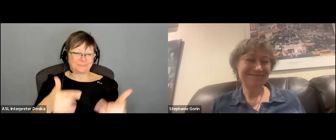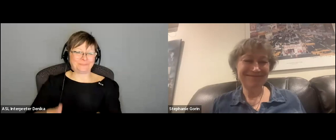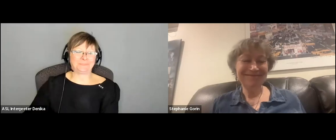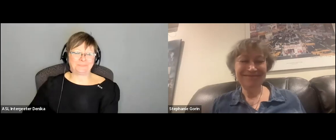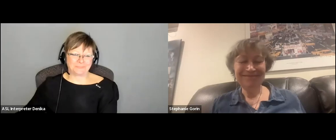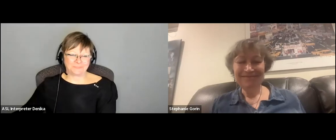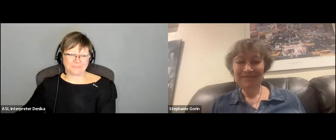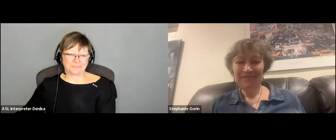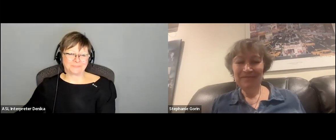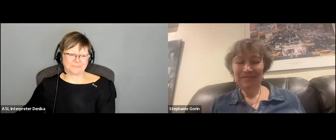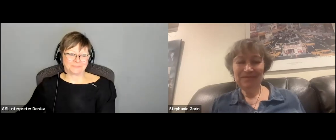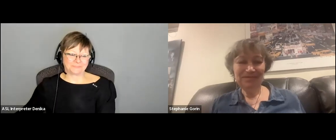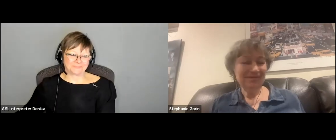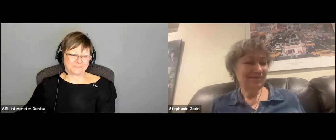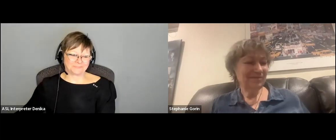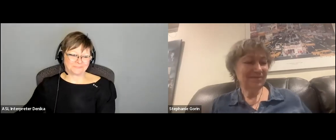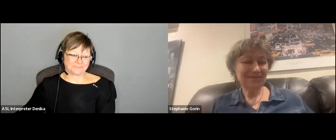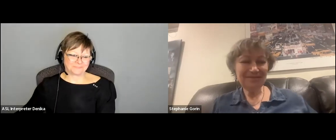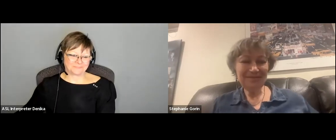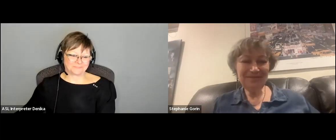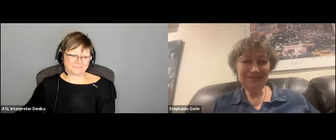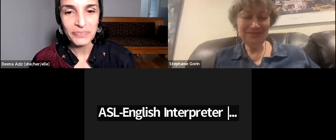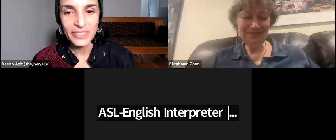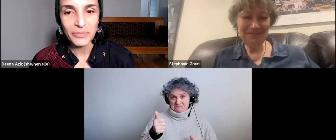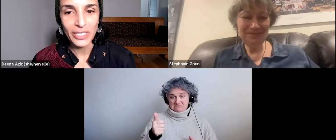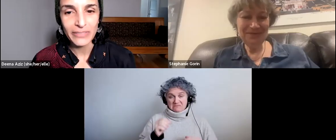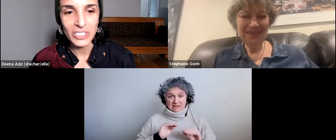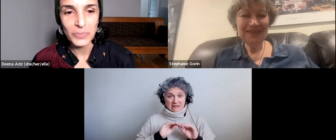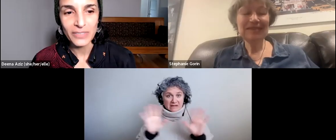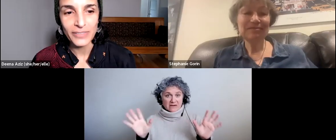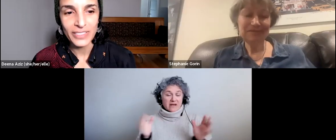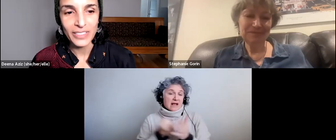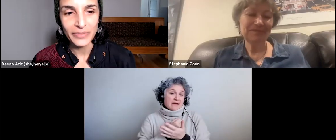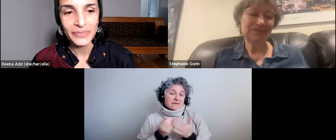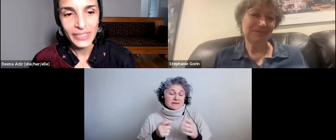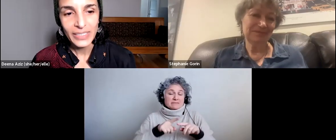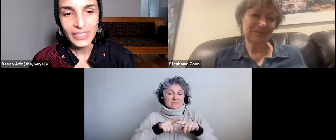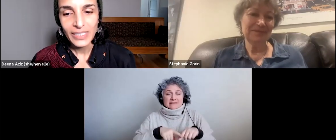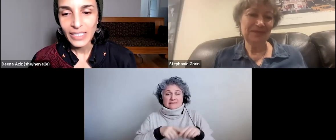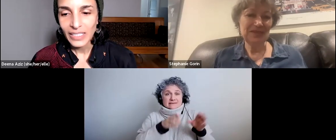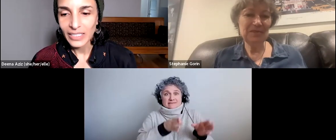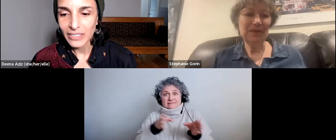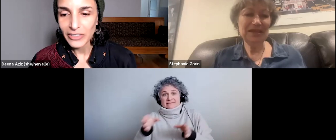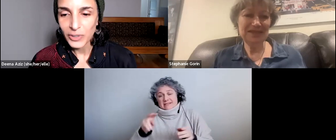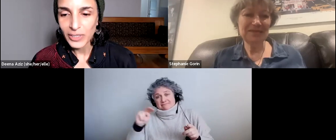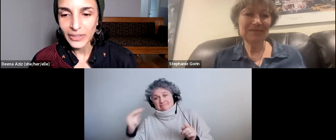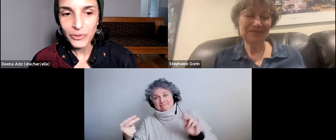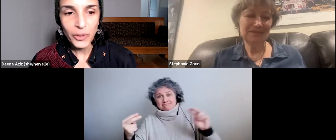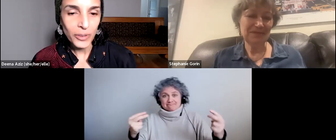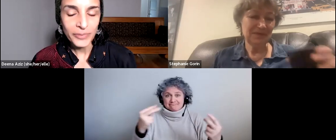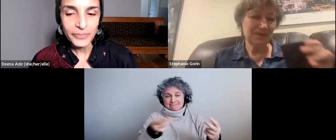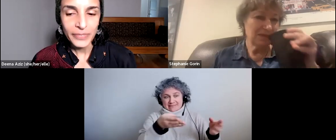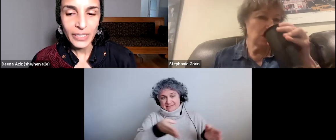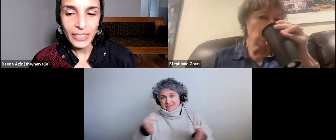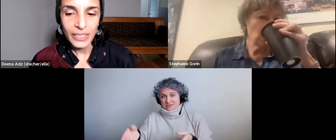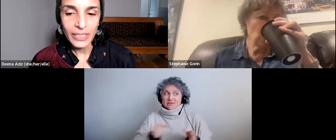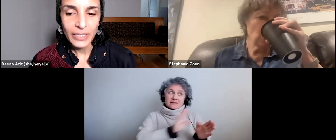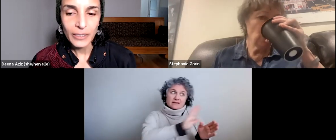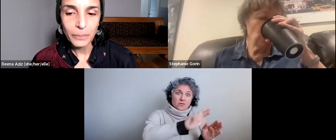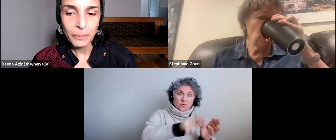and everything is you know subjective and specific to the individual and the role